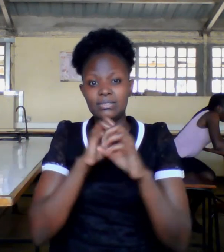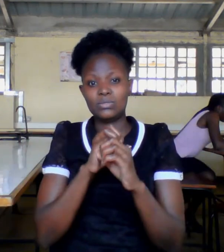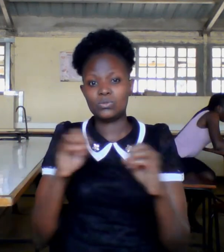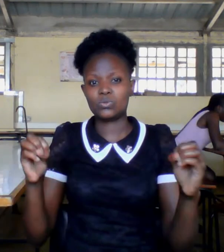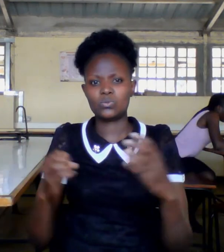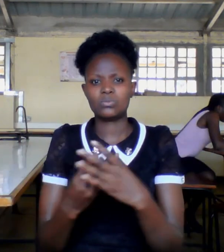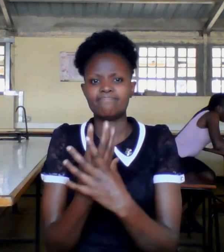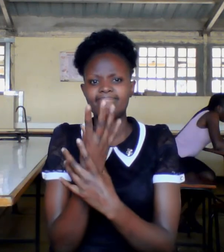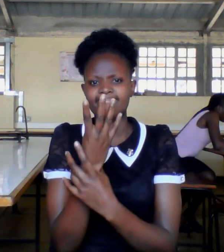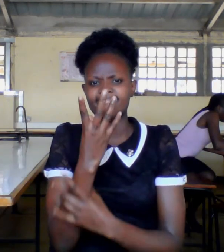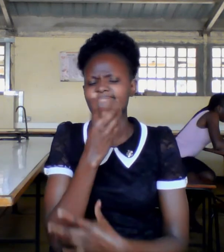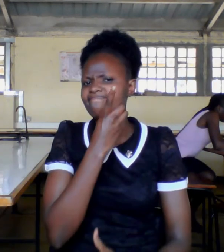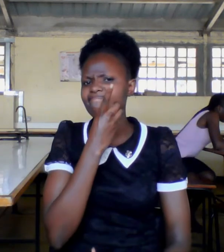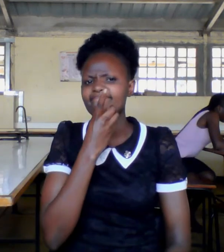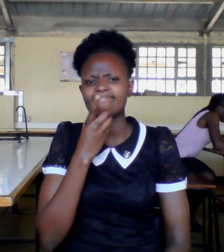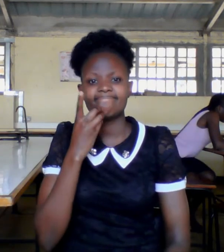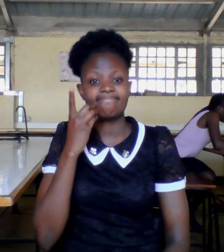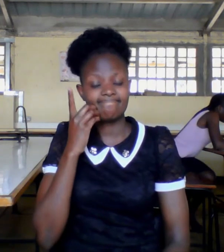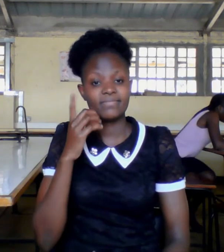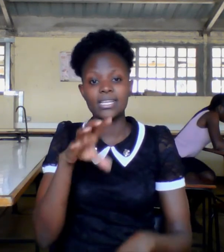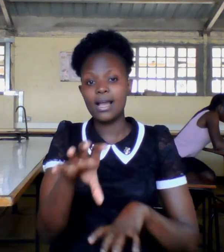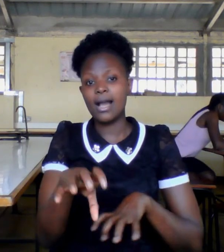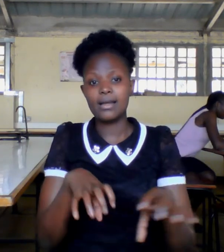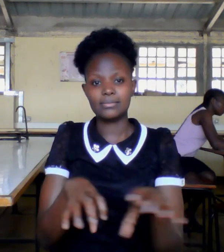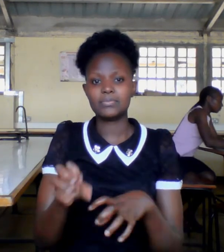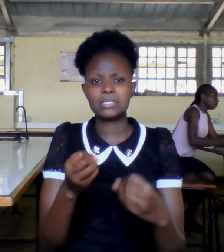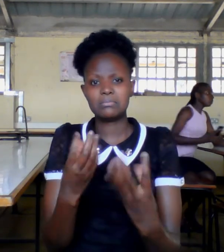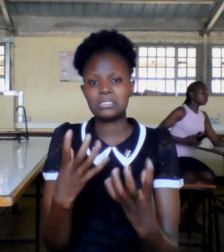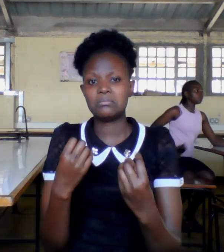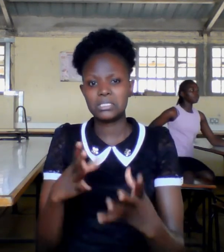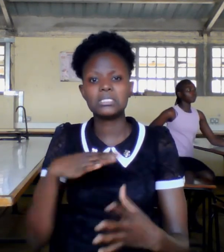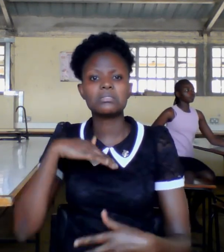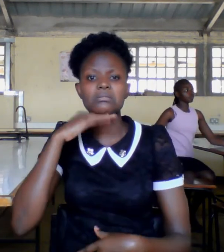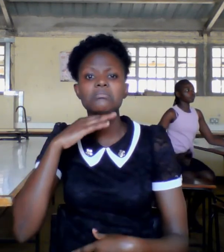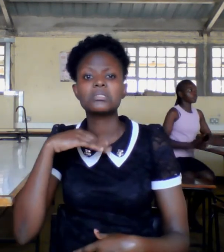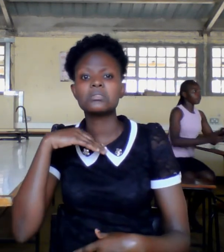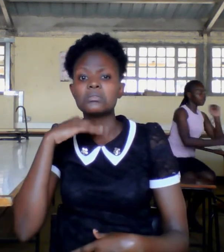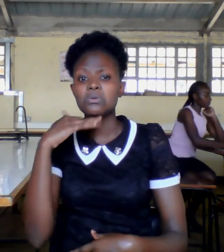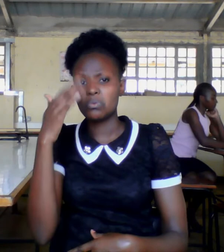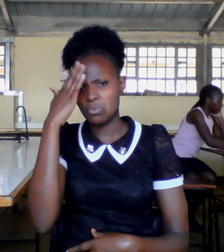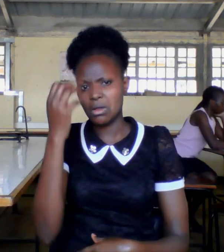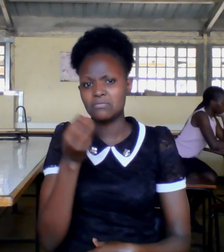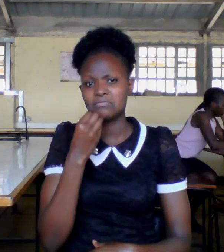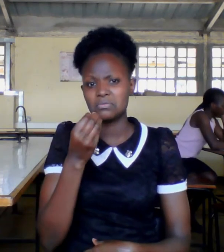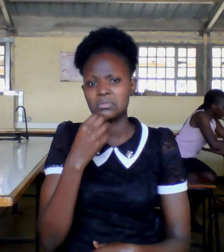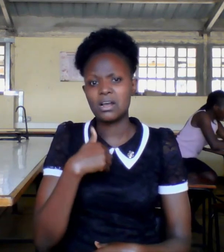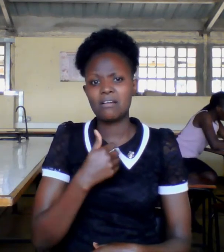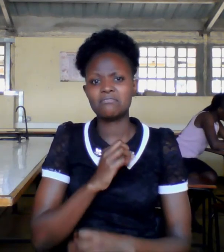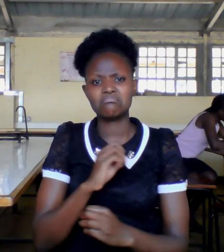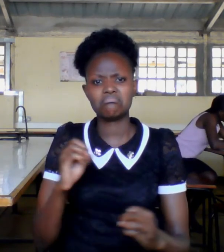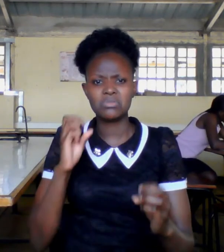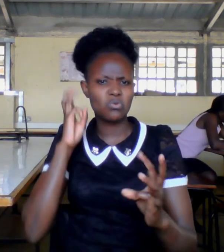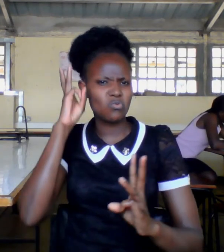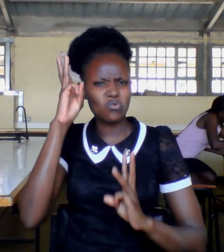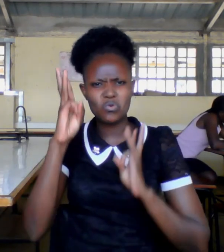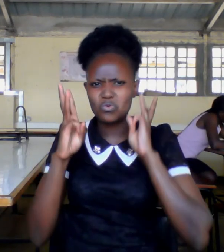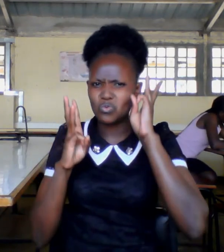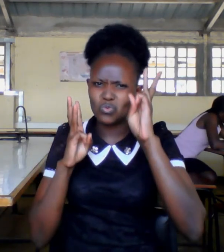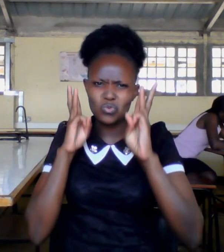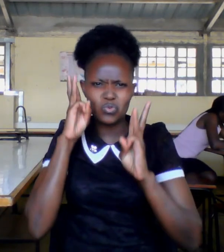Many animals began to die due to lack of food. They were so worried. As hunger and worries increased, it